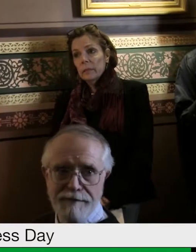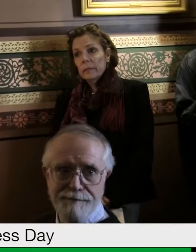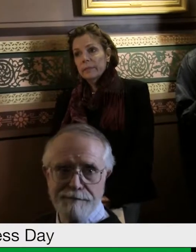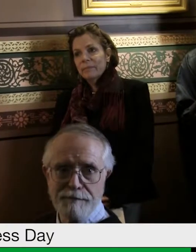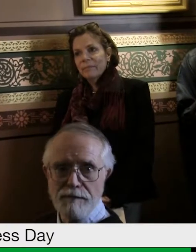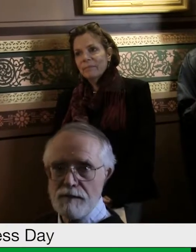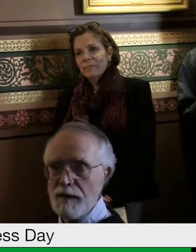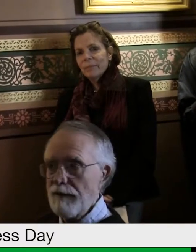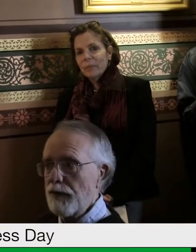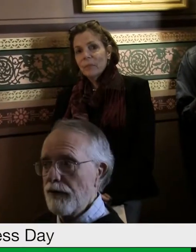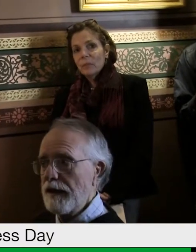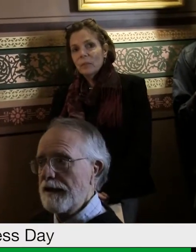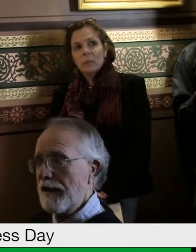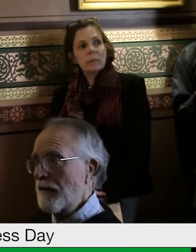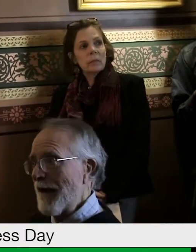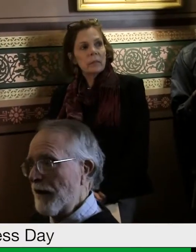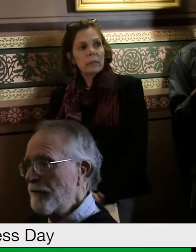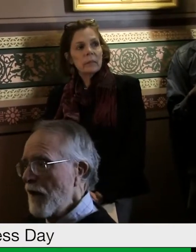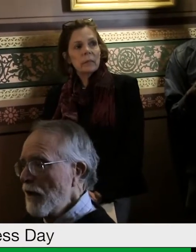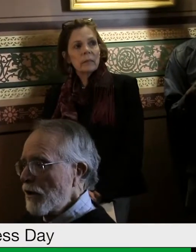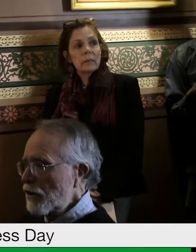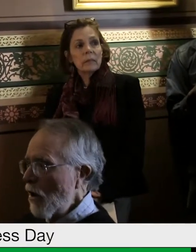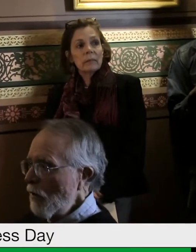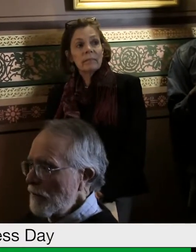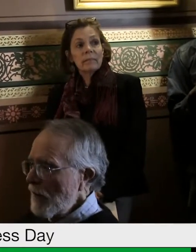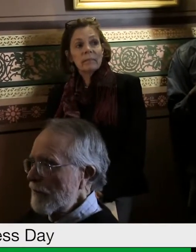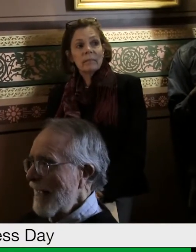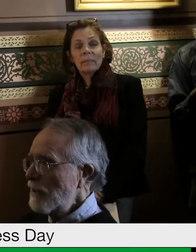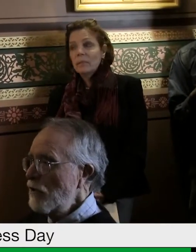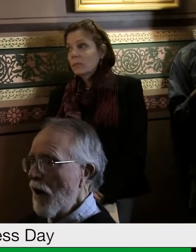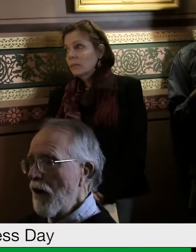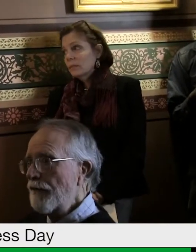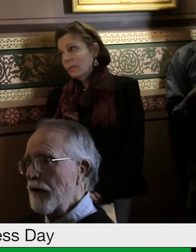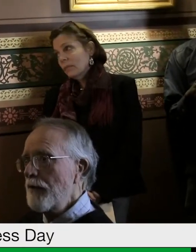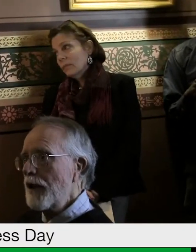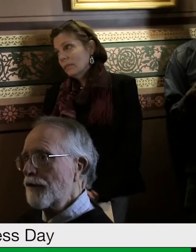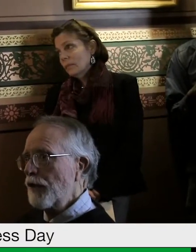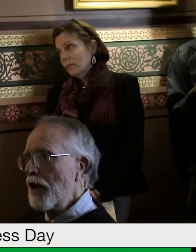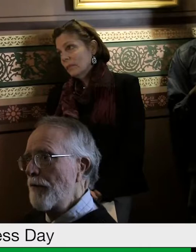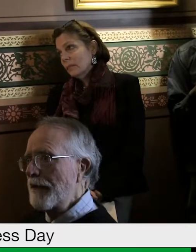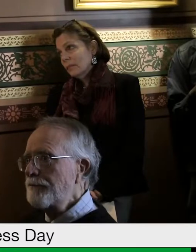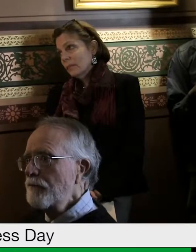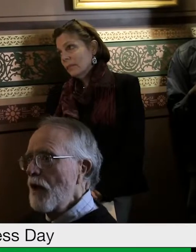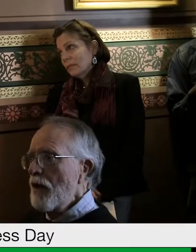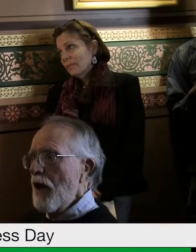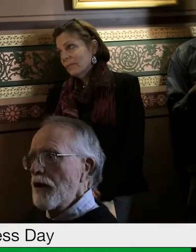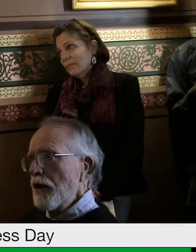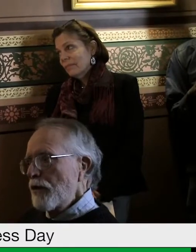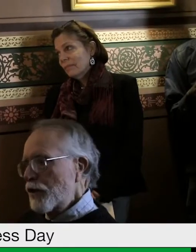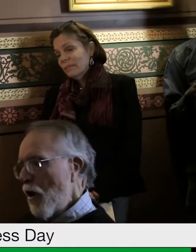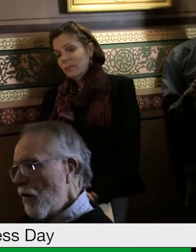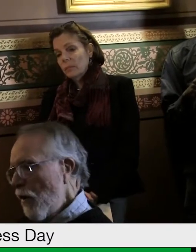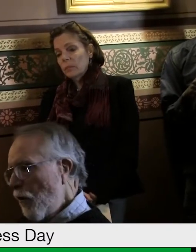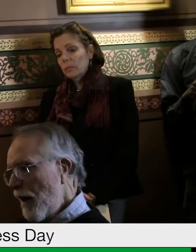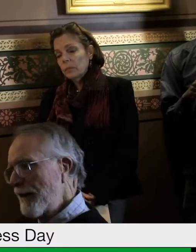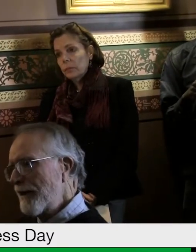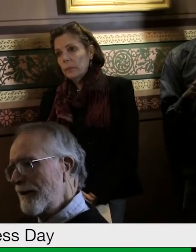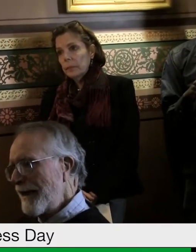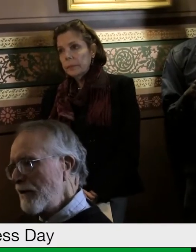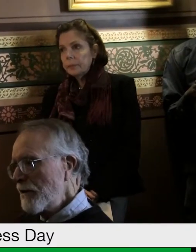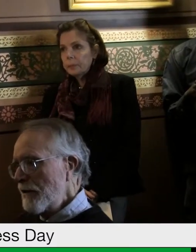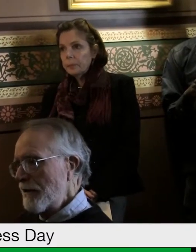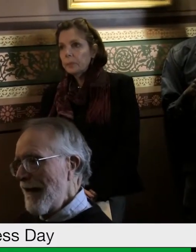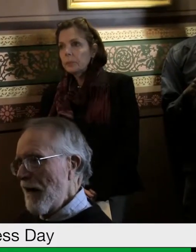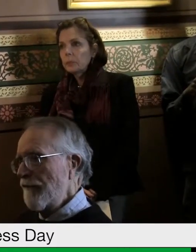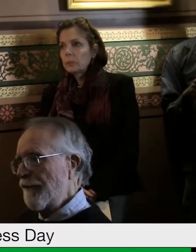everybody, if you really think about it. So, thank you all very much for coming. So, one of